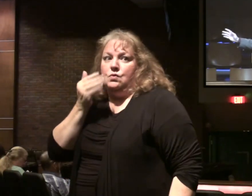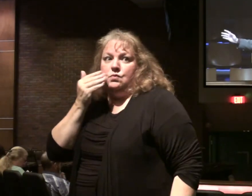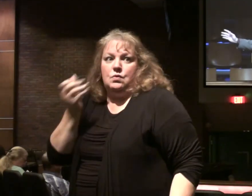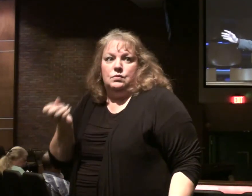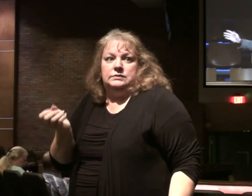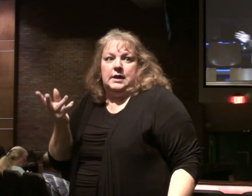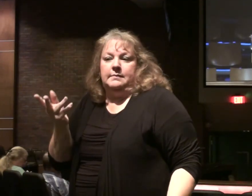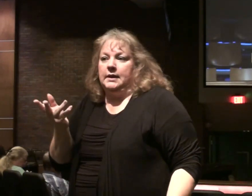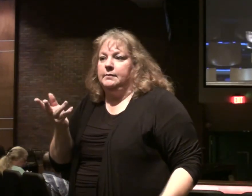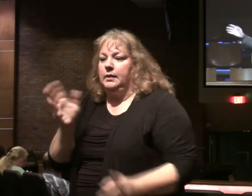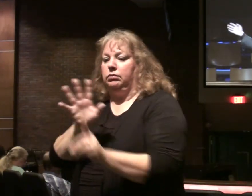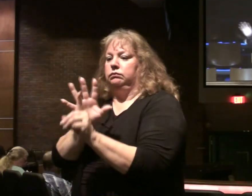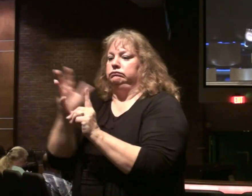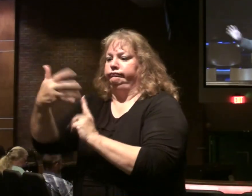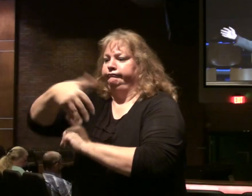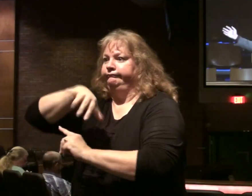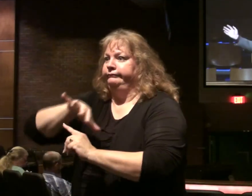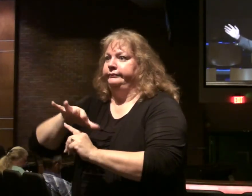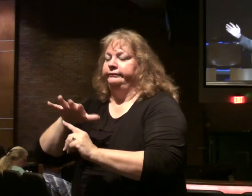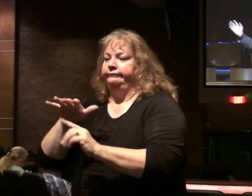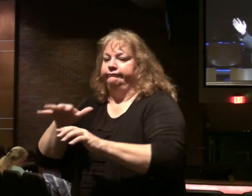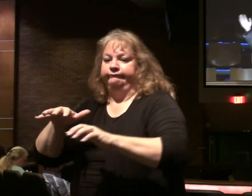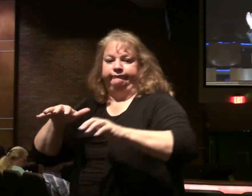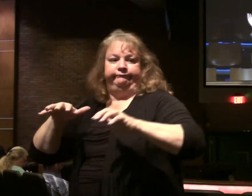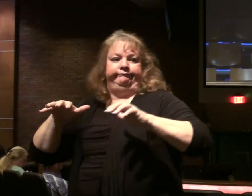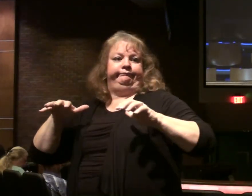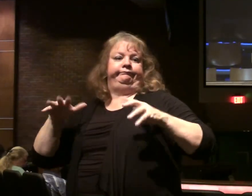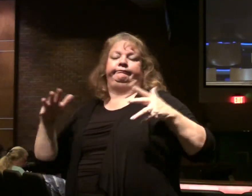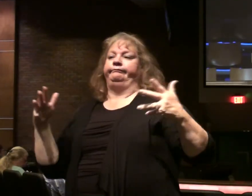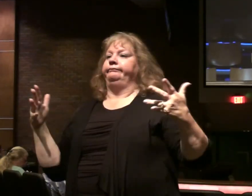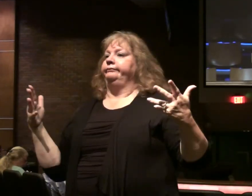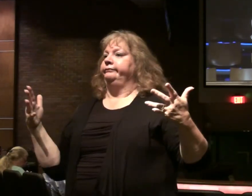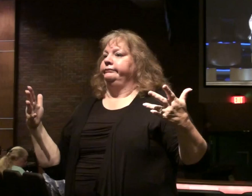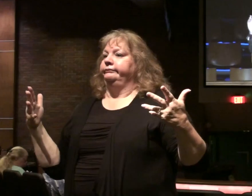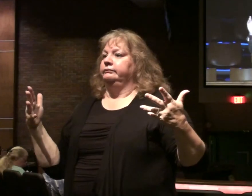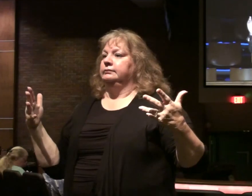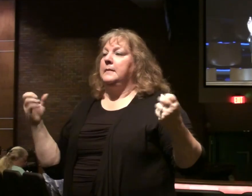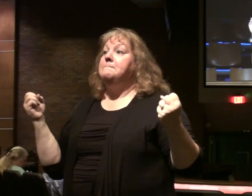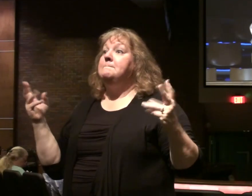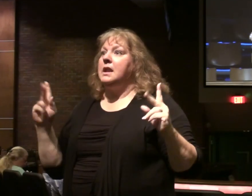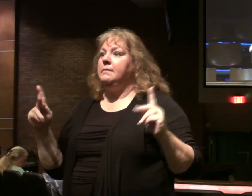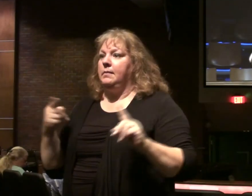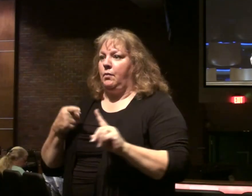how many people are around Christ? Dozens, hundreds, thousands. don't know if he's traveling. Large crowds.